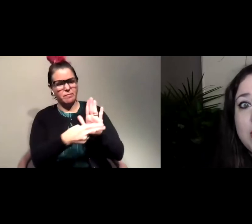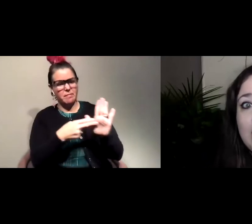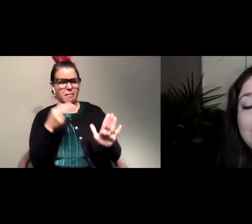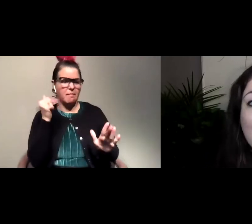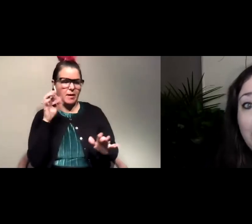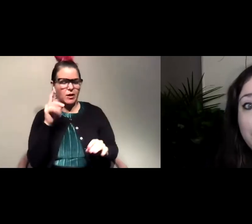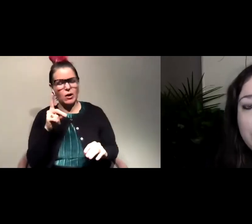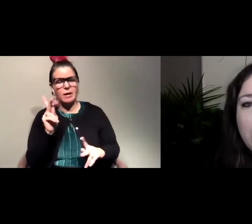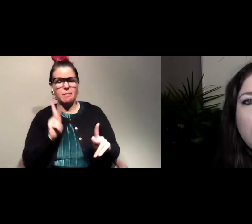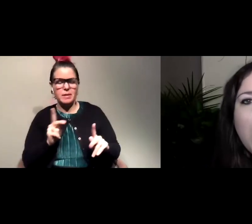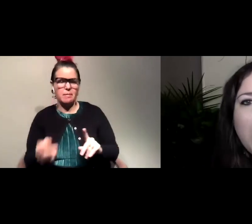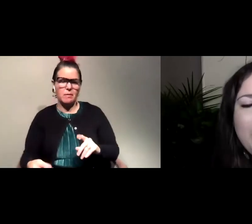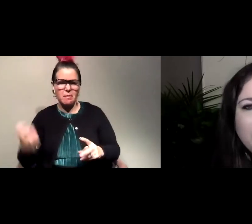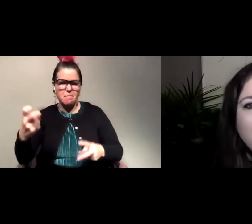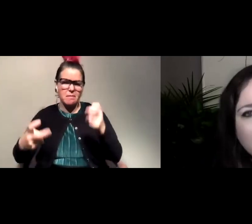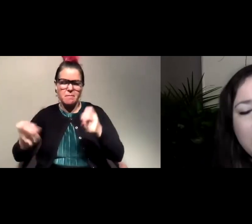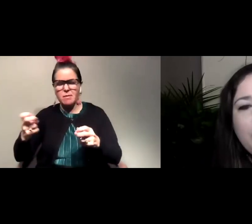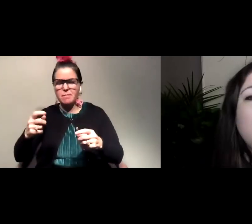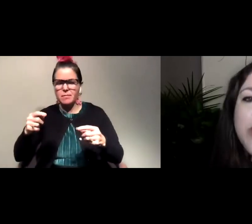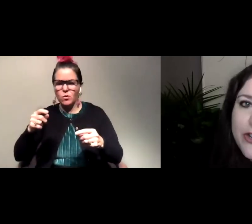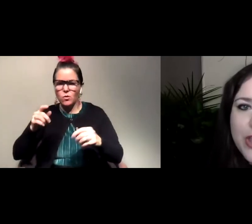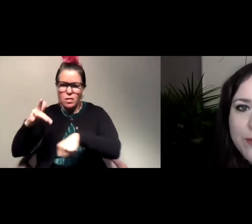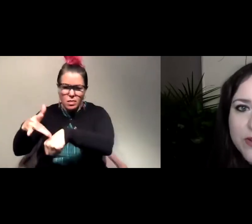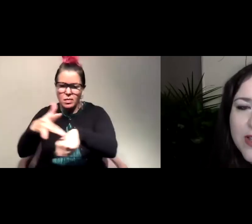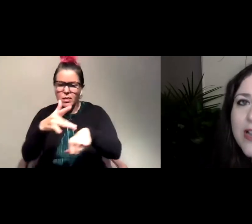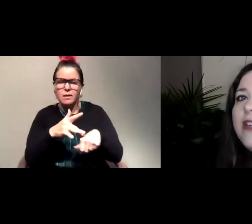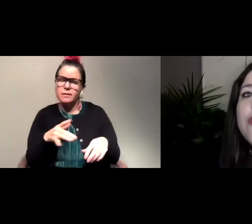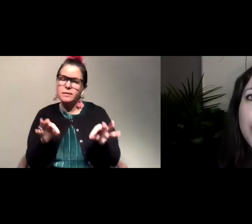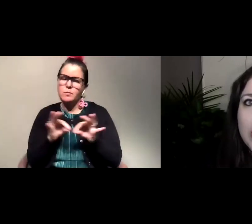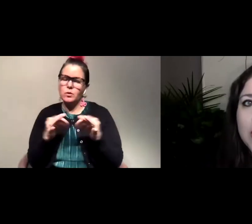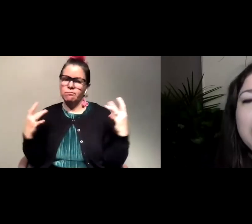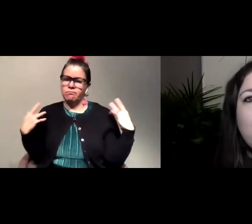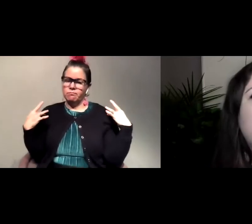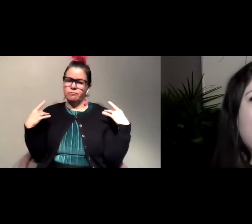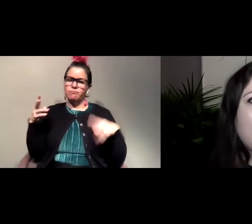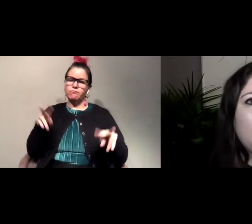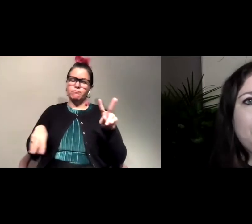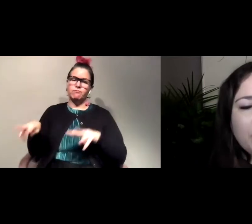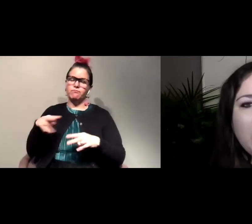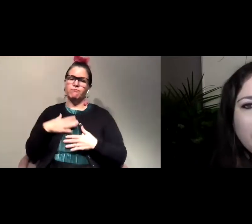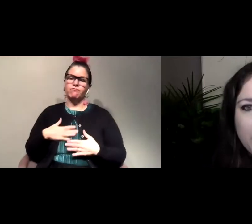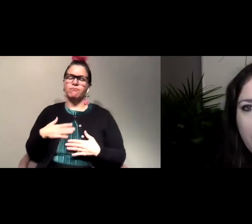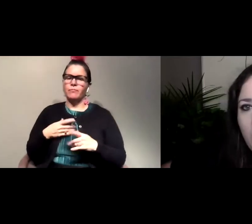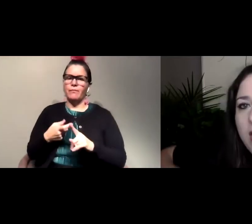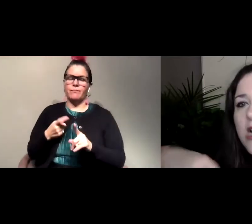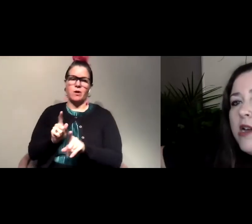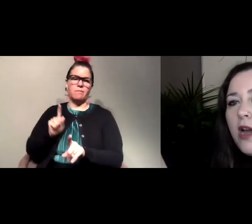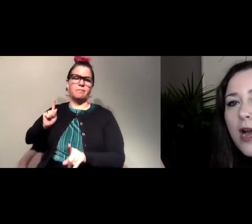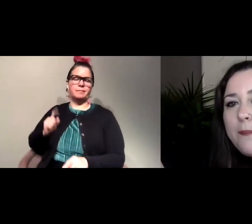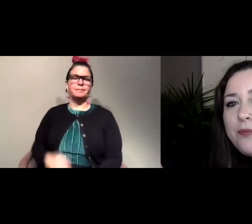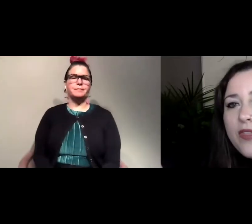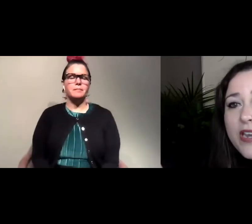are always getting snatched so make sure that you don't touch the animals you just look at them and appreciate them from afar